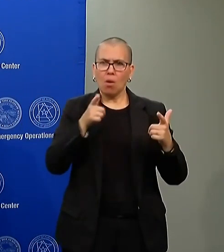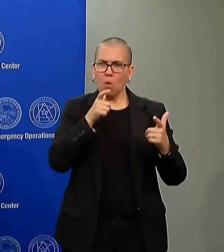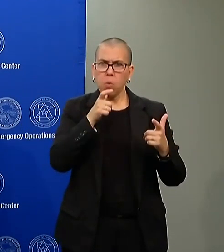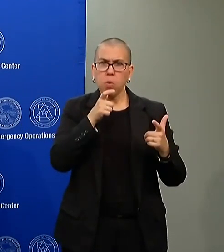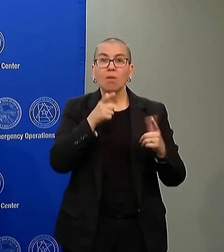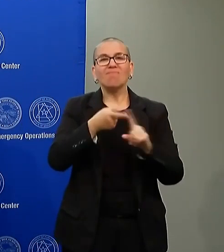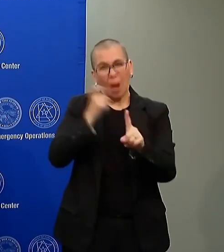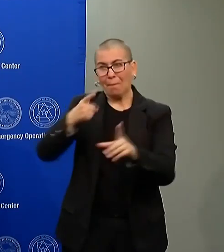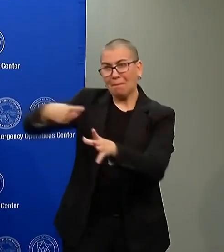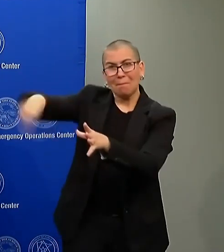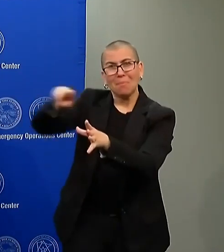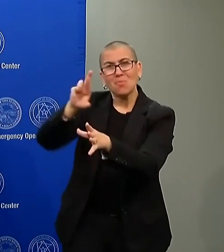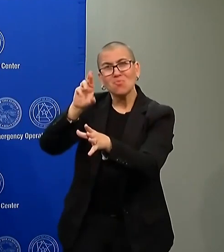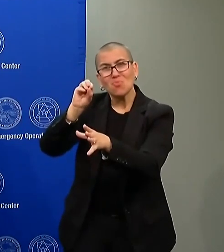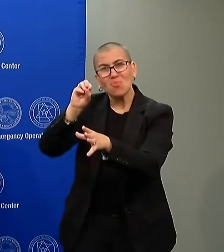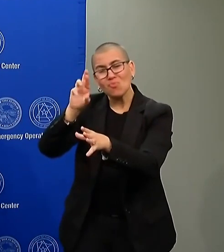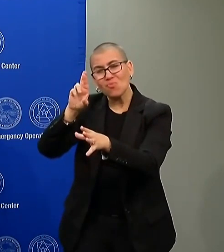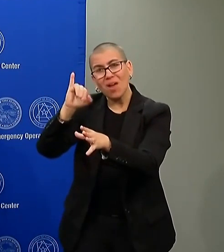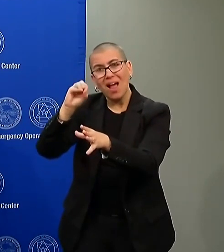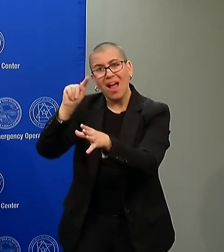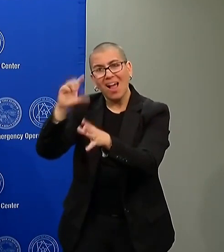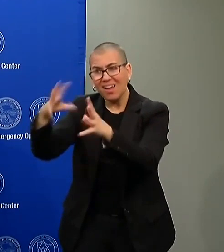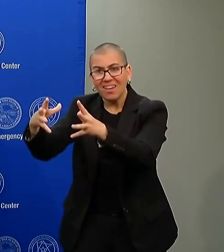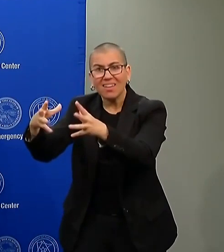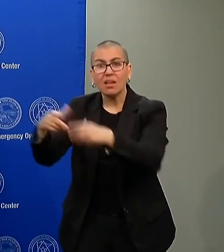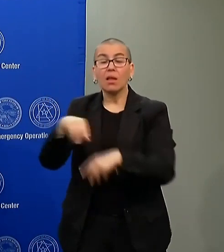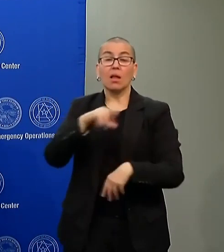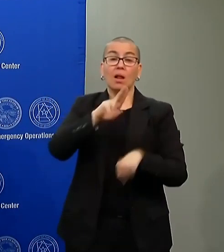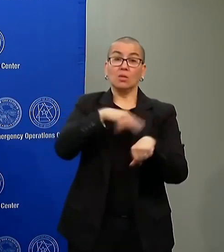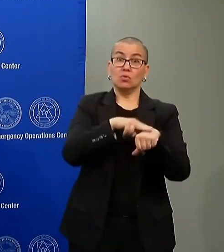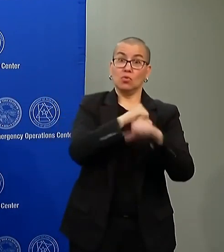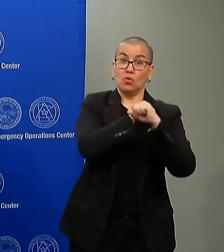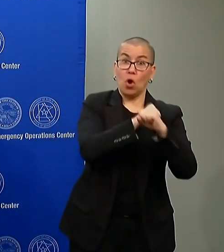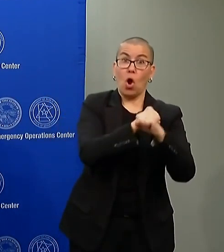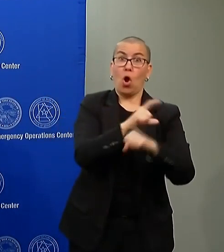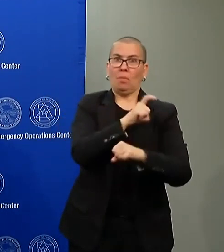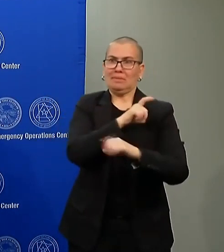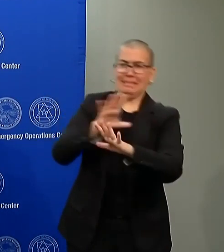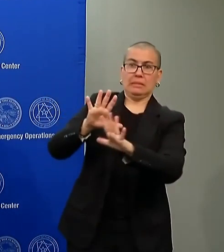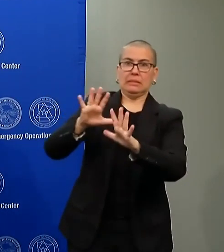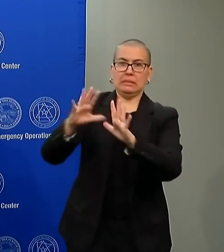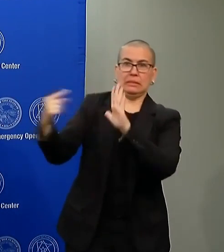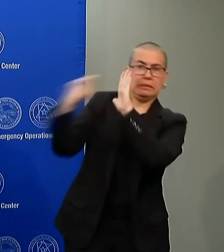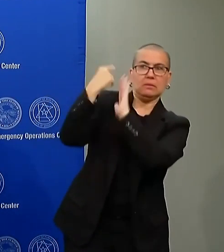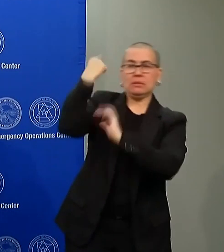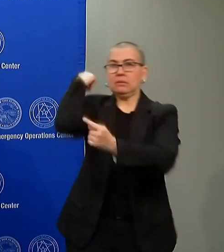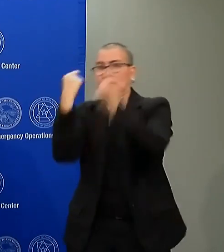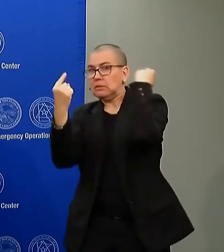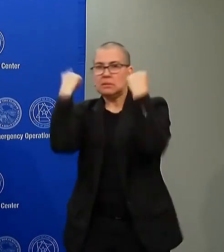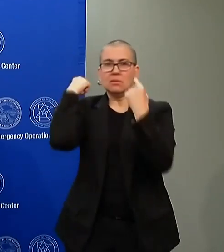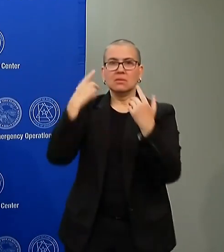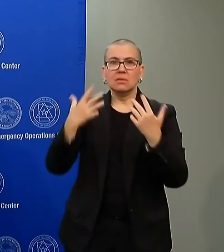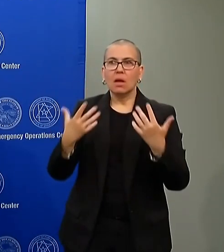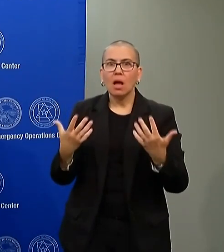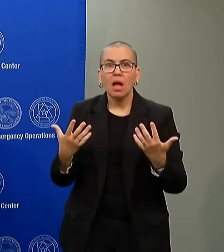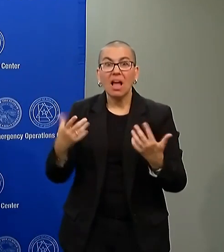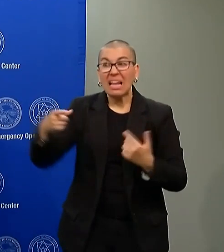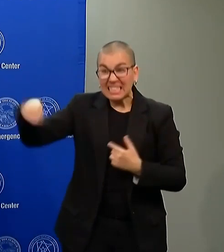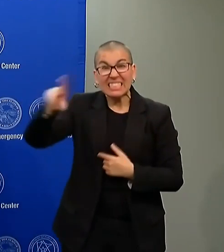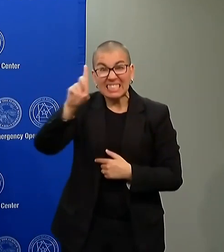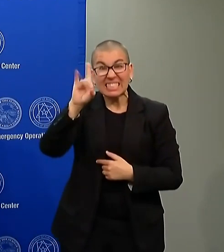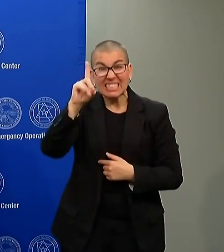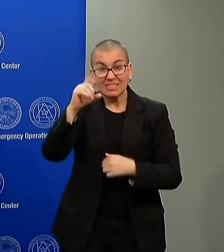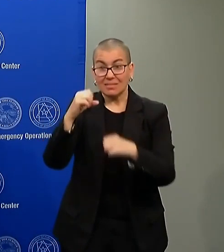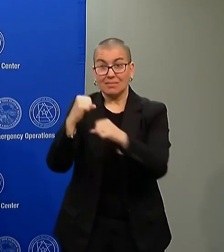officers, National Guardsmen and women shot at. We had improvised explosive devices used to injure